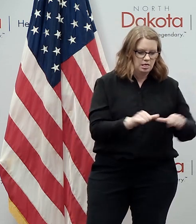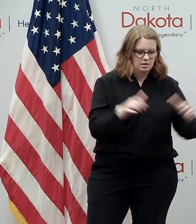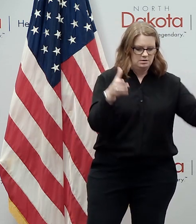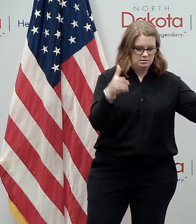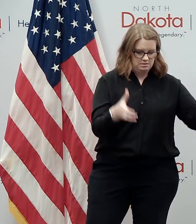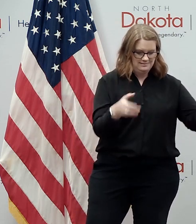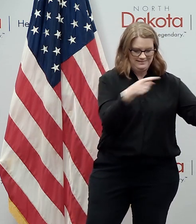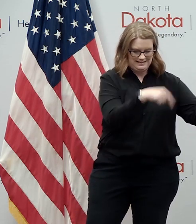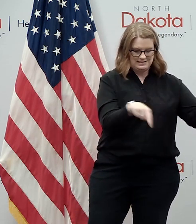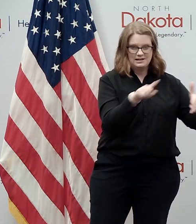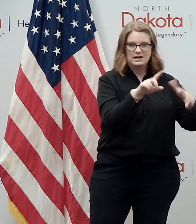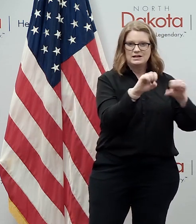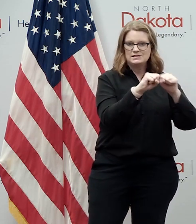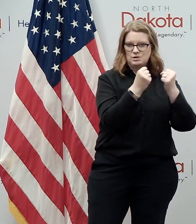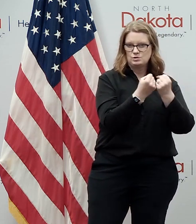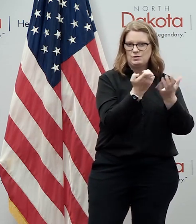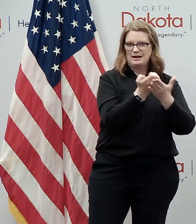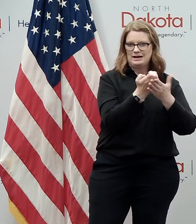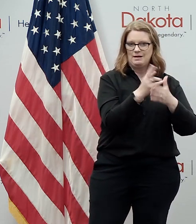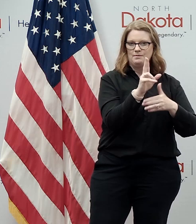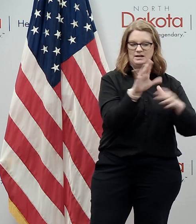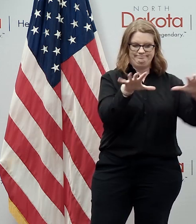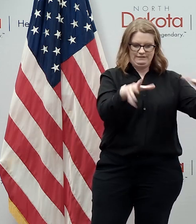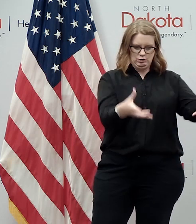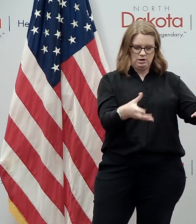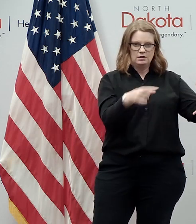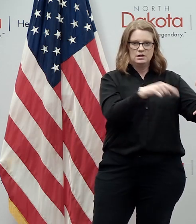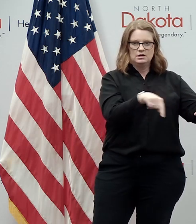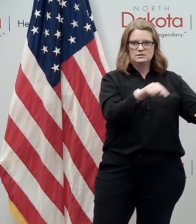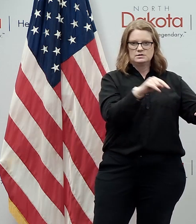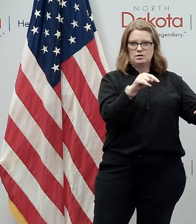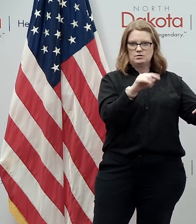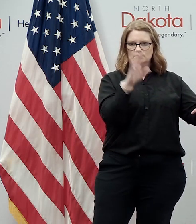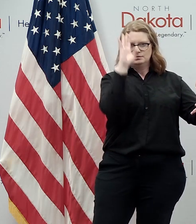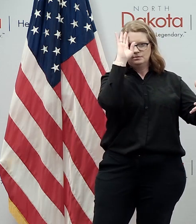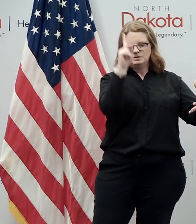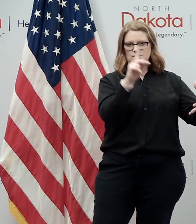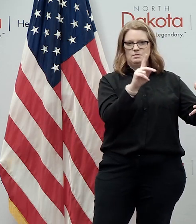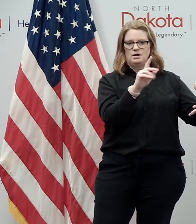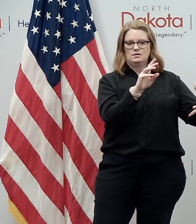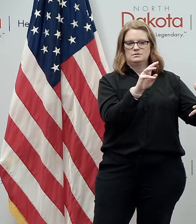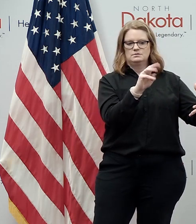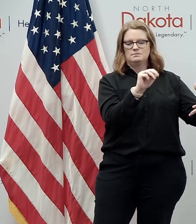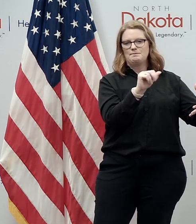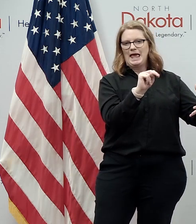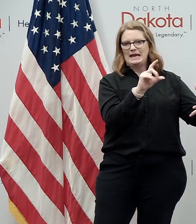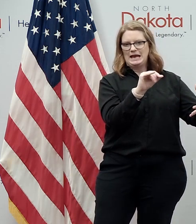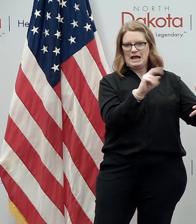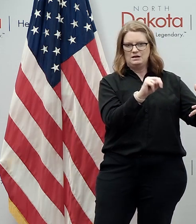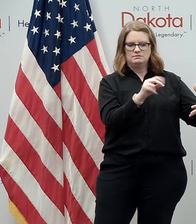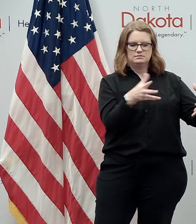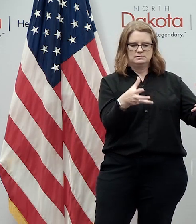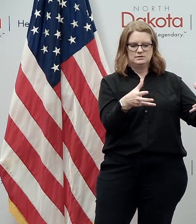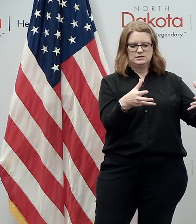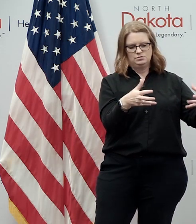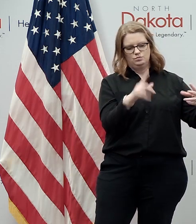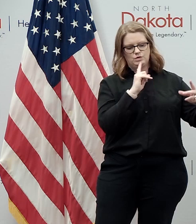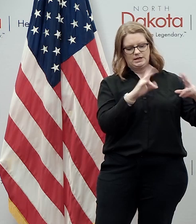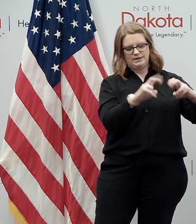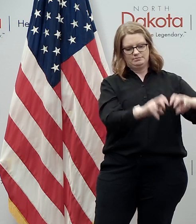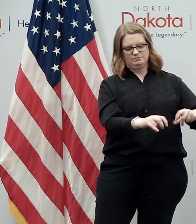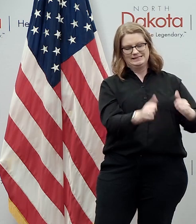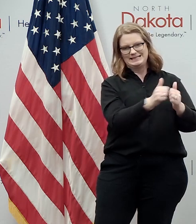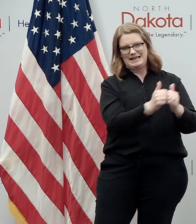economic units and the metro areas is actually a more more light more a more useful thing for trying to understand that